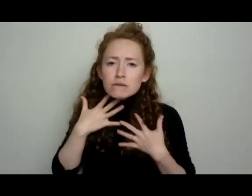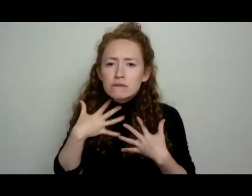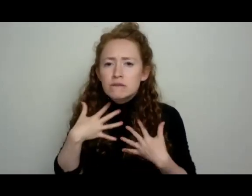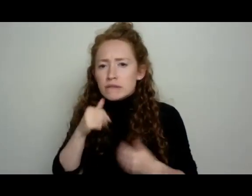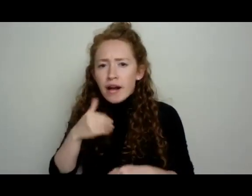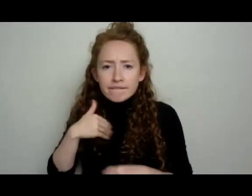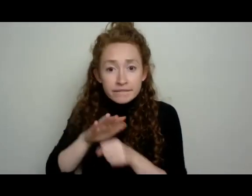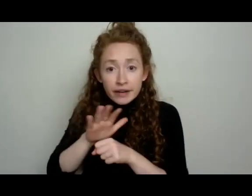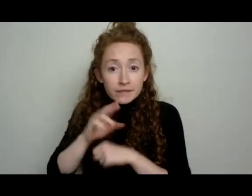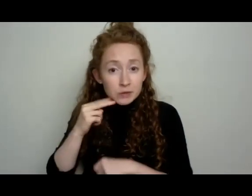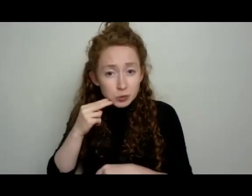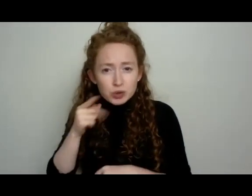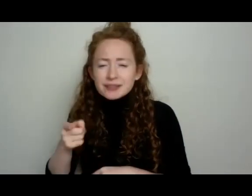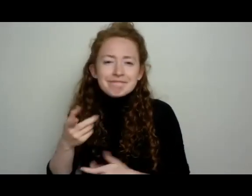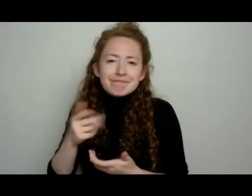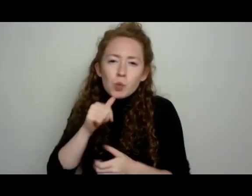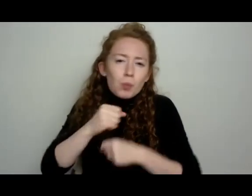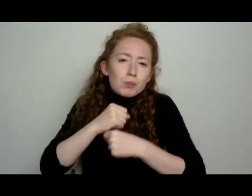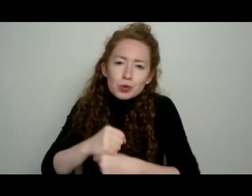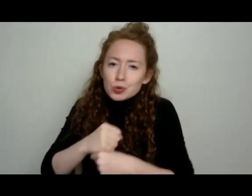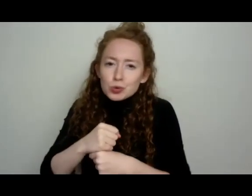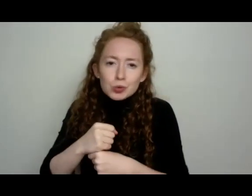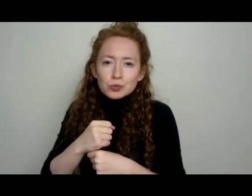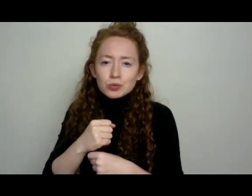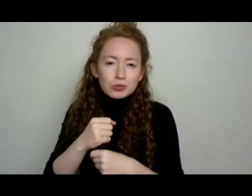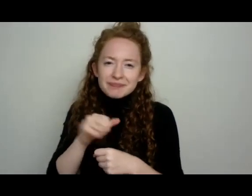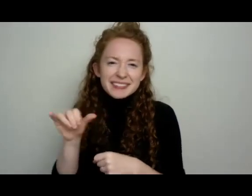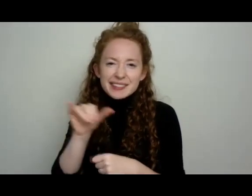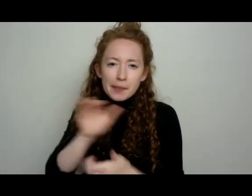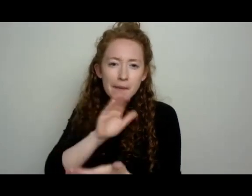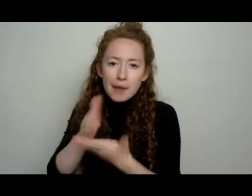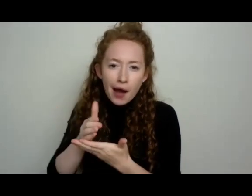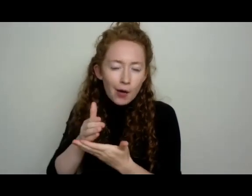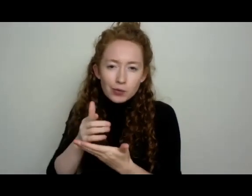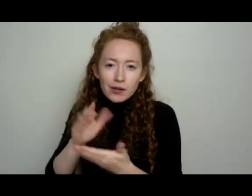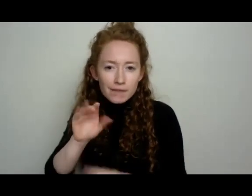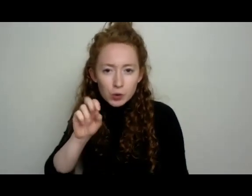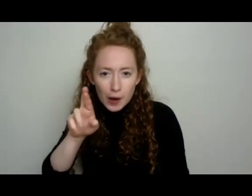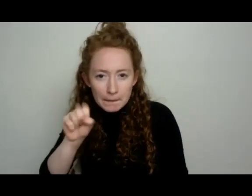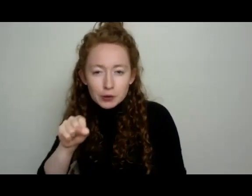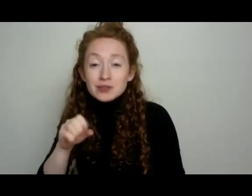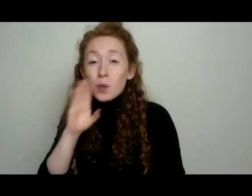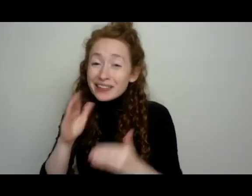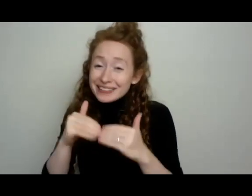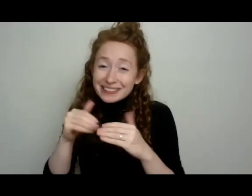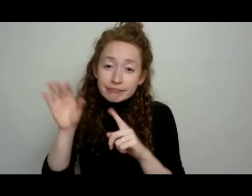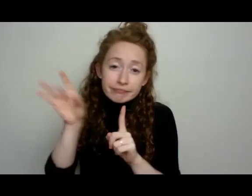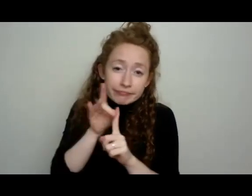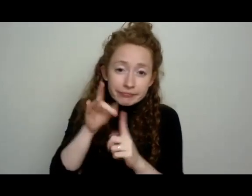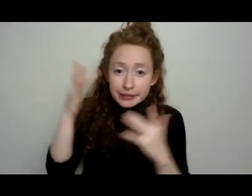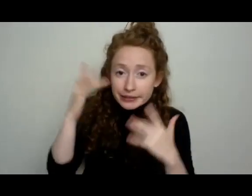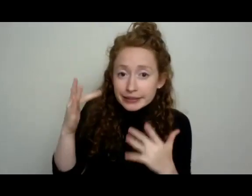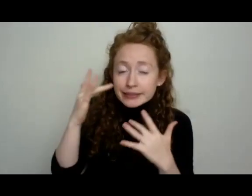that much more overlapping leaves, that much more leaf humidity, that much more disease susceptibility. So yes, one